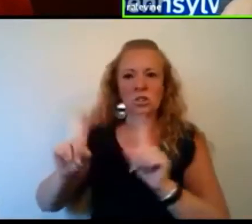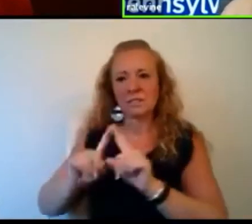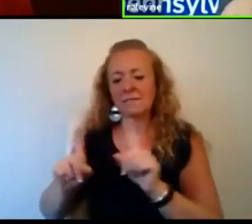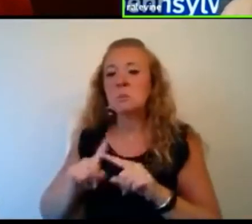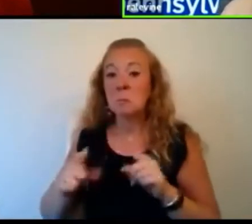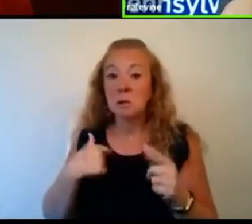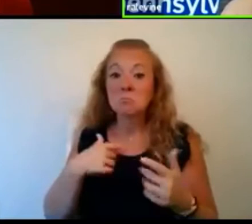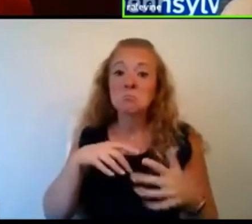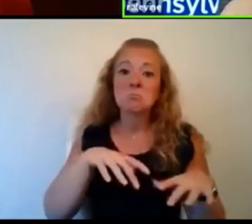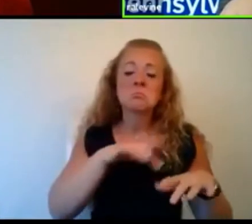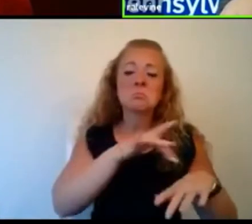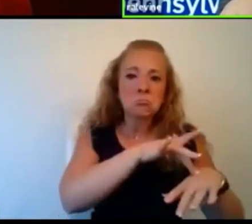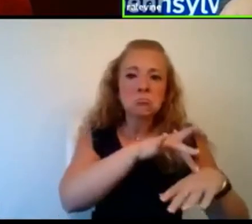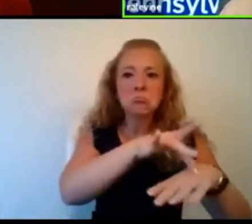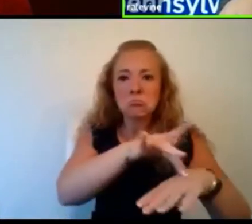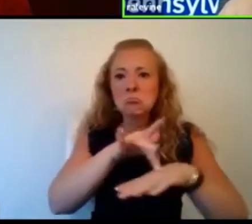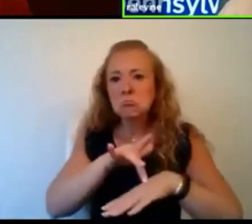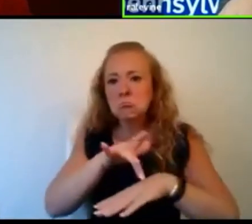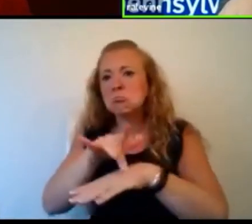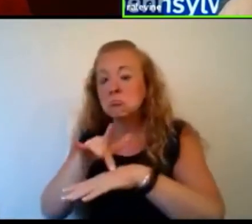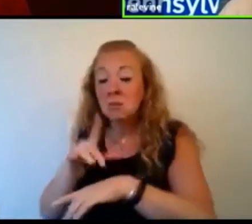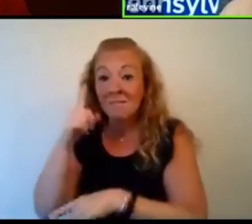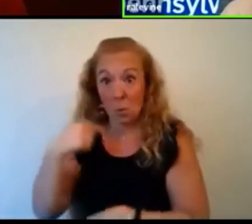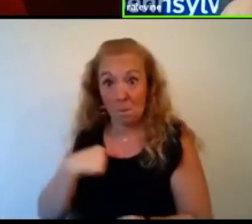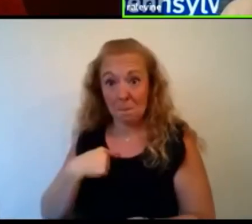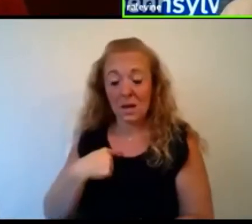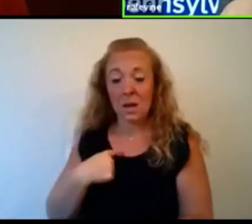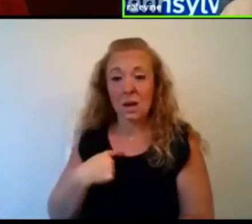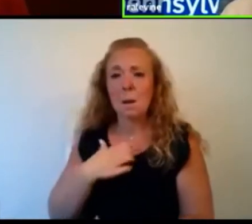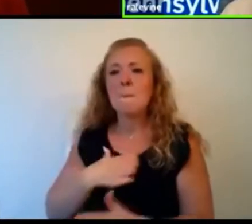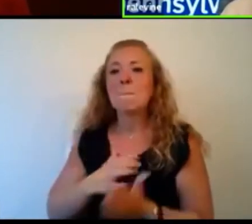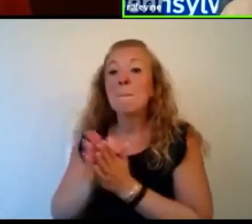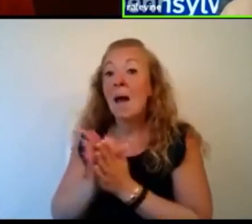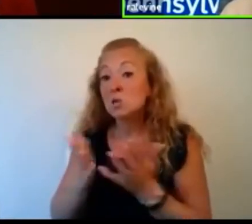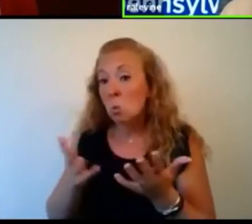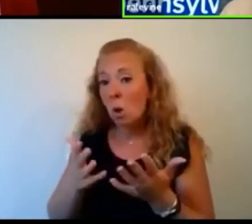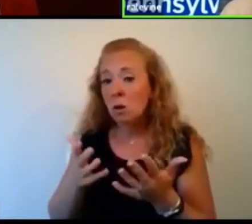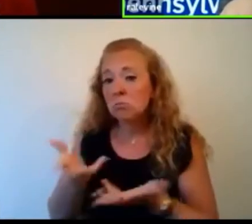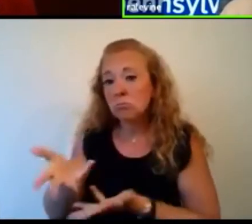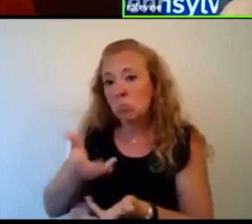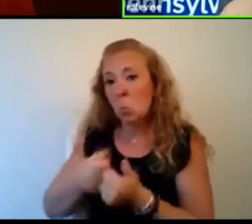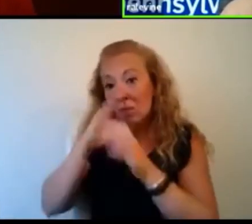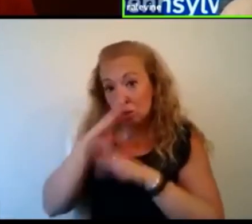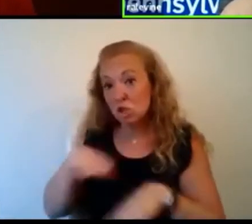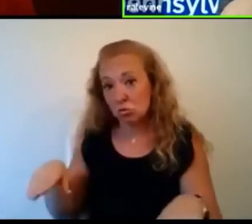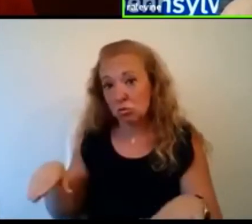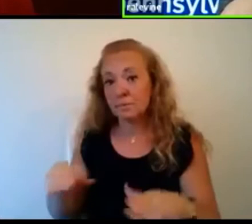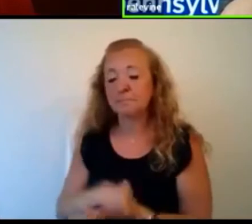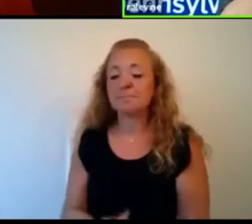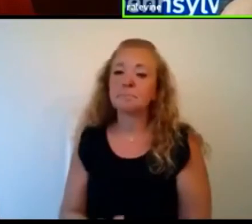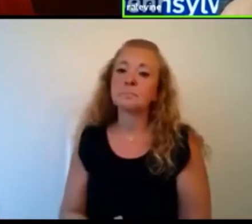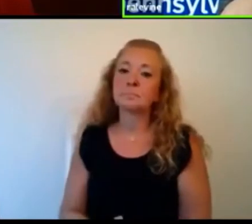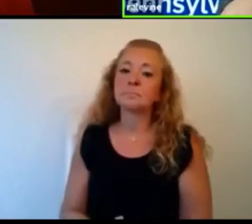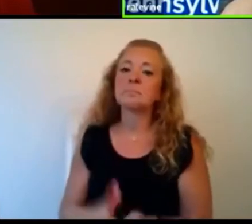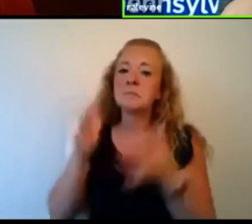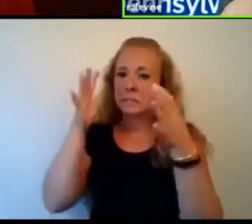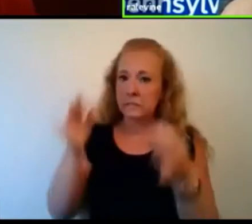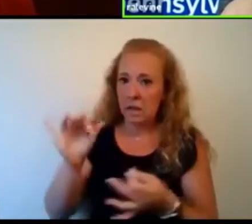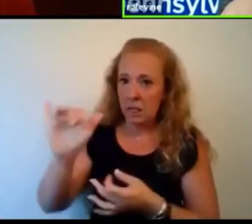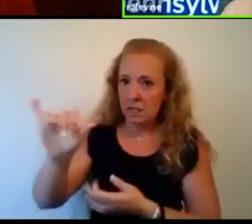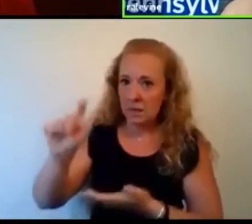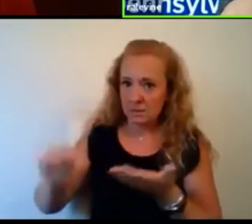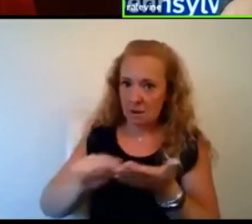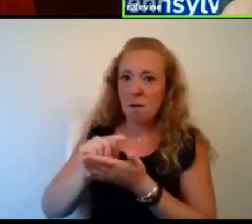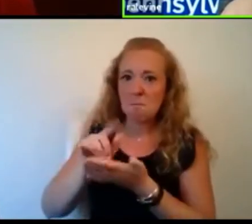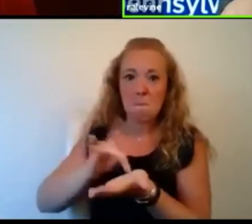required. And to me, where, where I found my passion was in treating children. Um, and so I decided that in medical